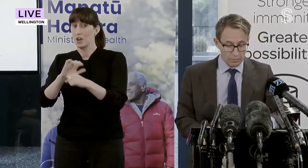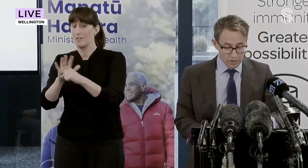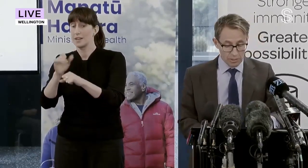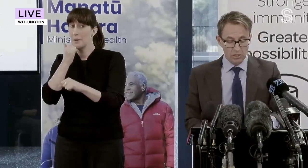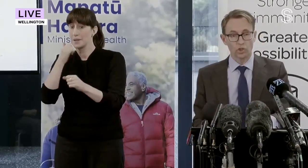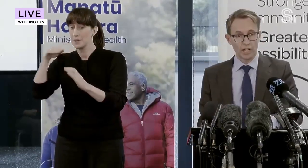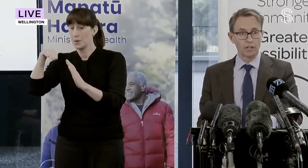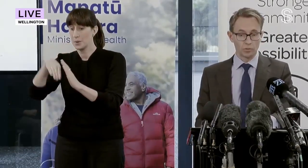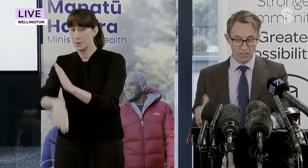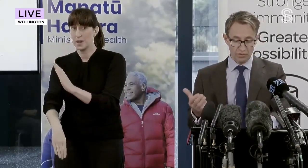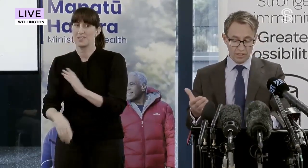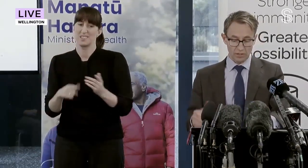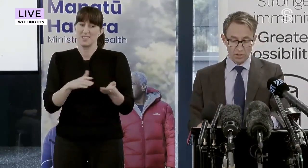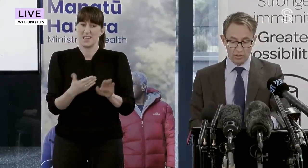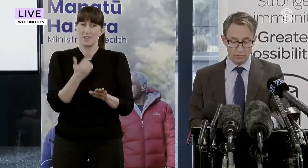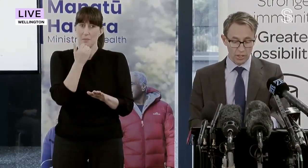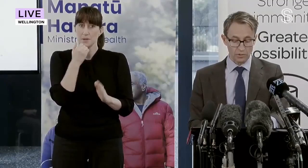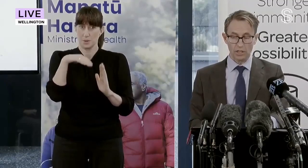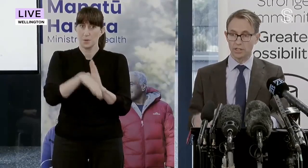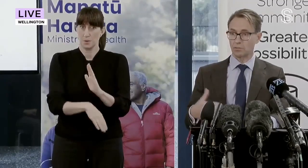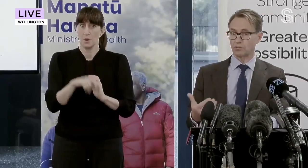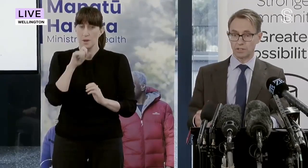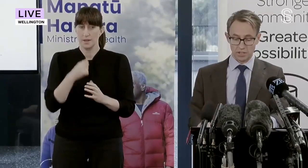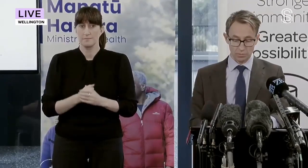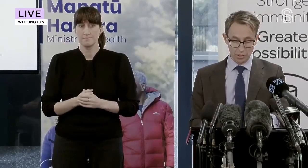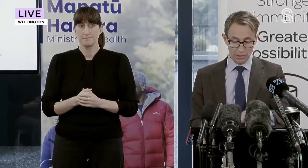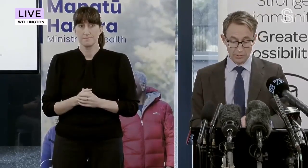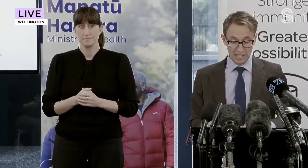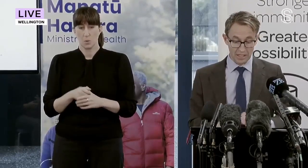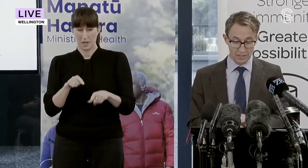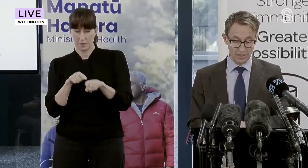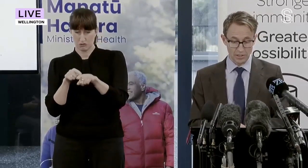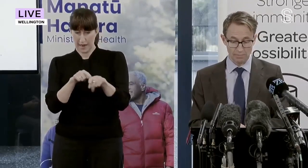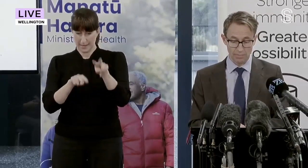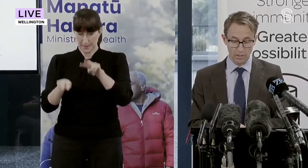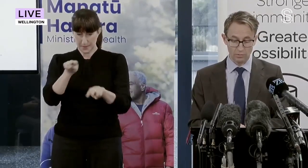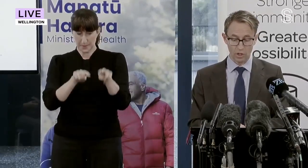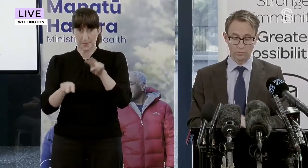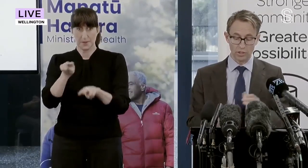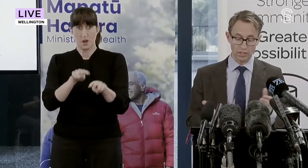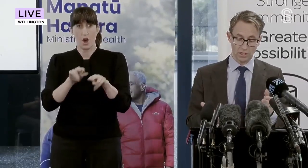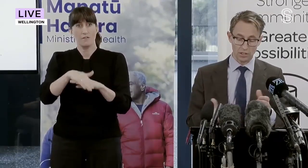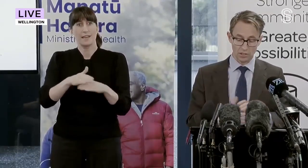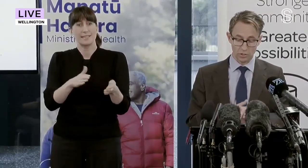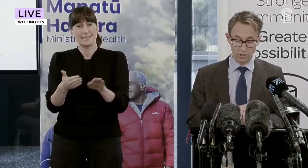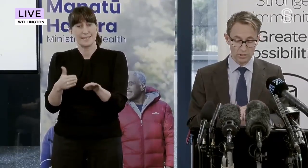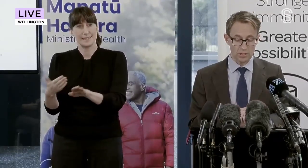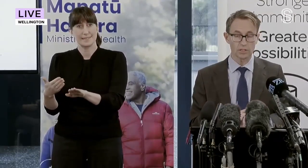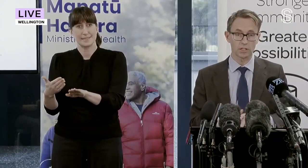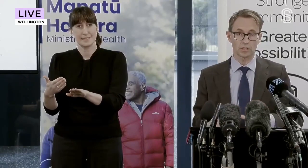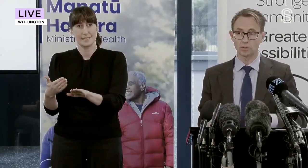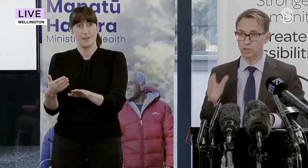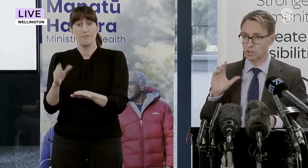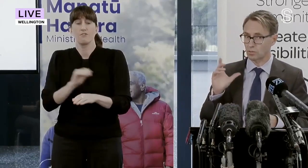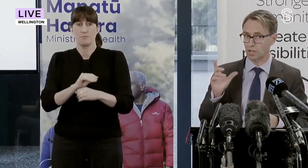To better track the risk factors of dying from COVID-19, we've done some preliminary analysis of COVID-19-attributed